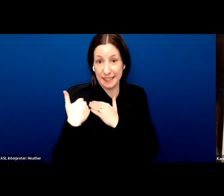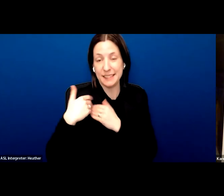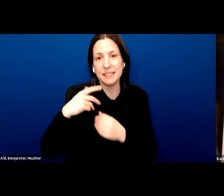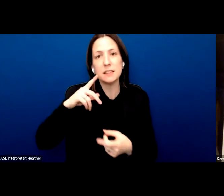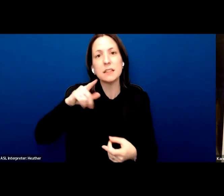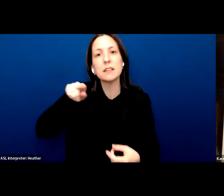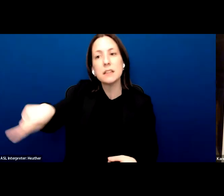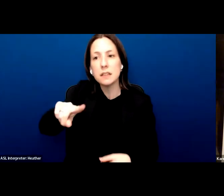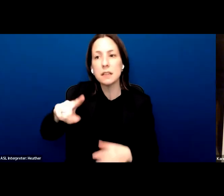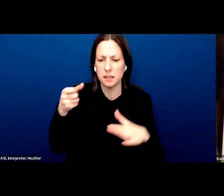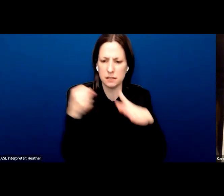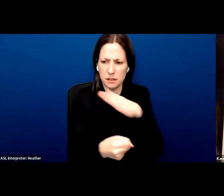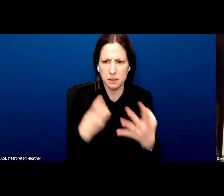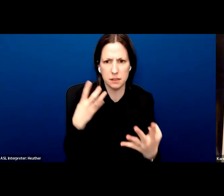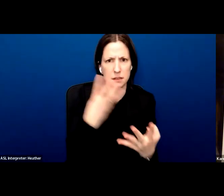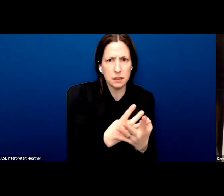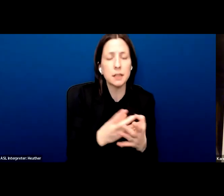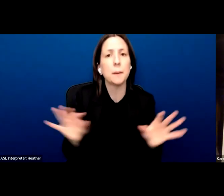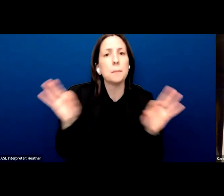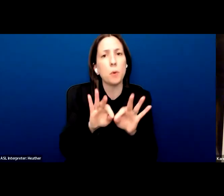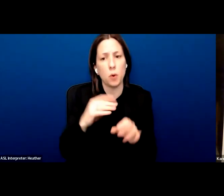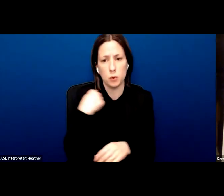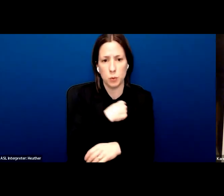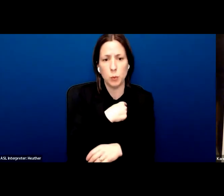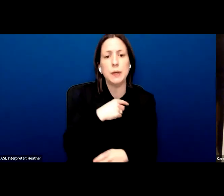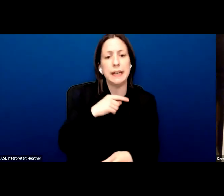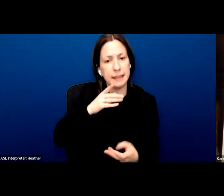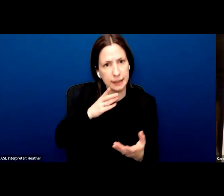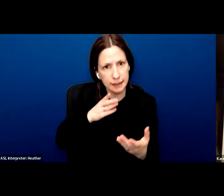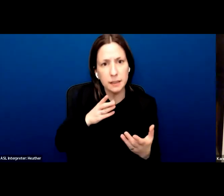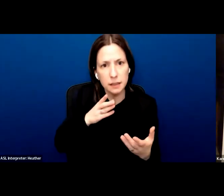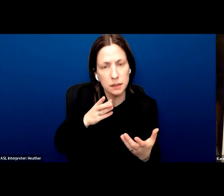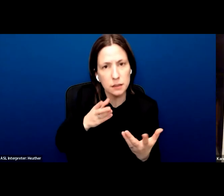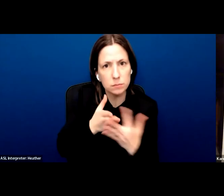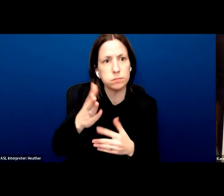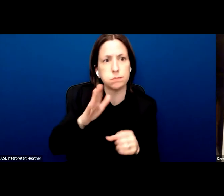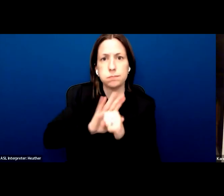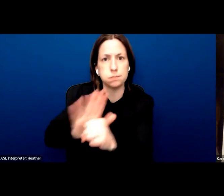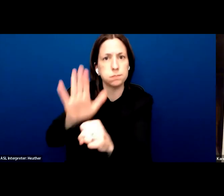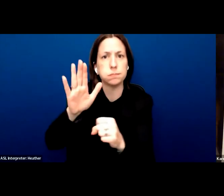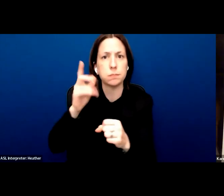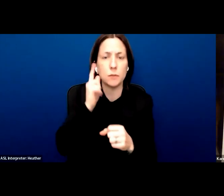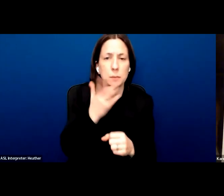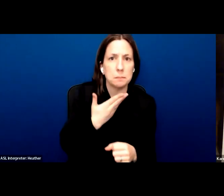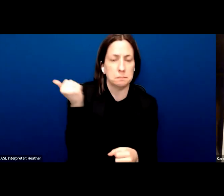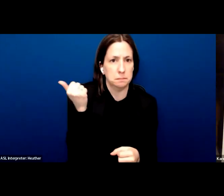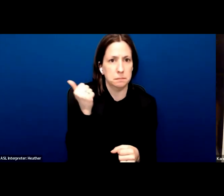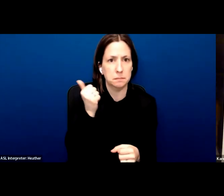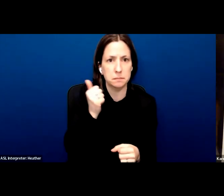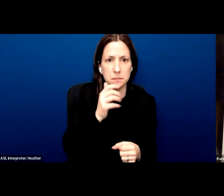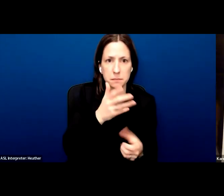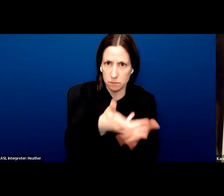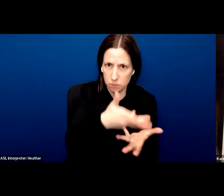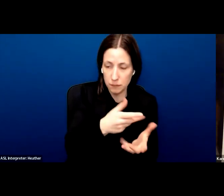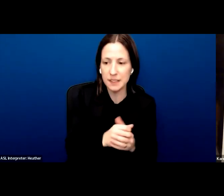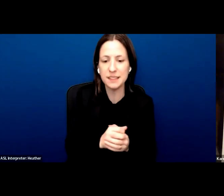immigration detention that Amina and her family, Amina and her family have experienced. And I just, small little commercial for